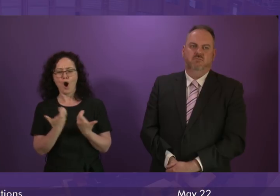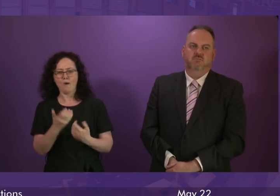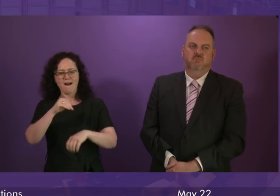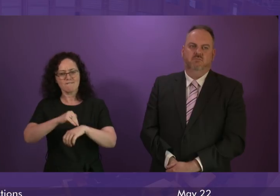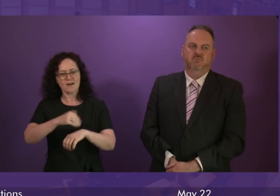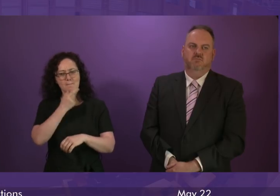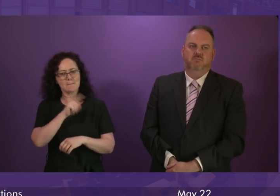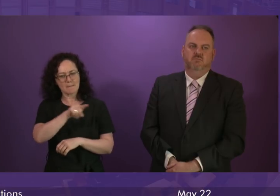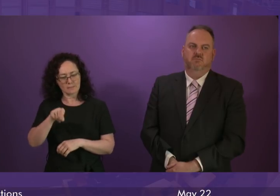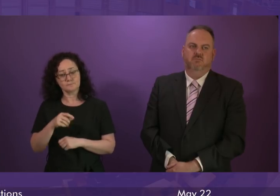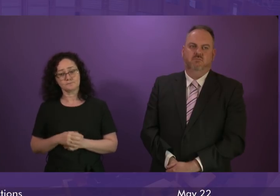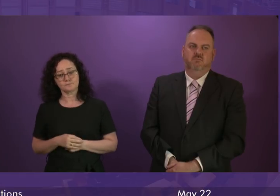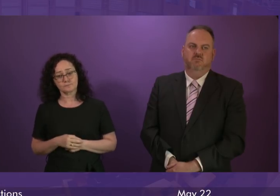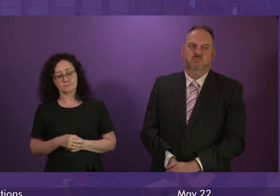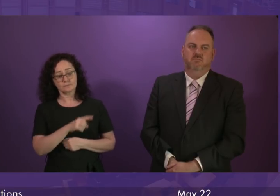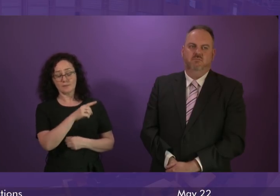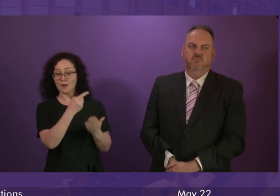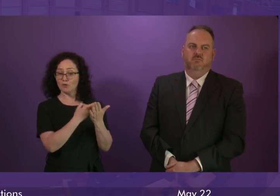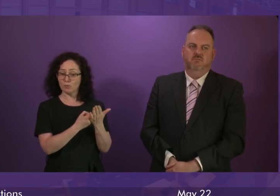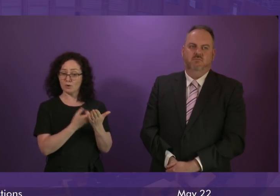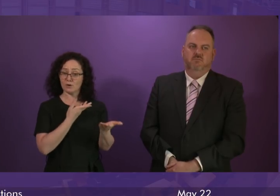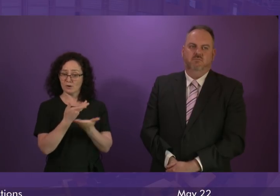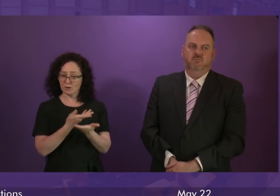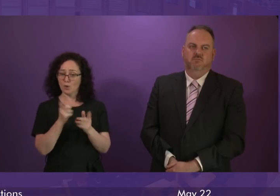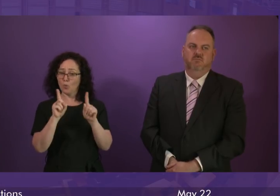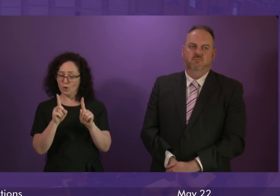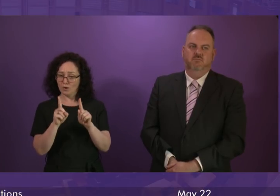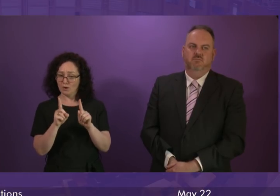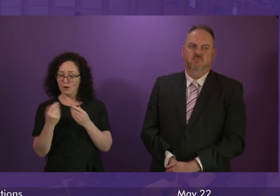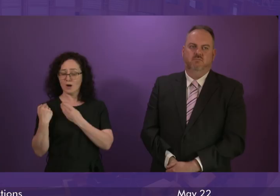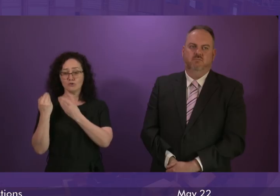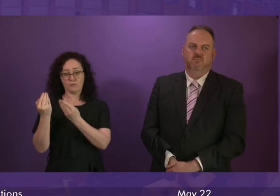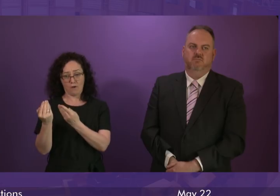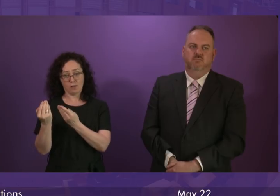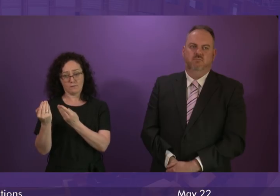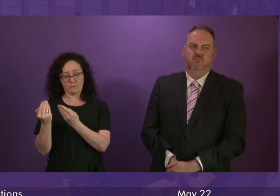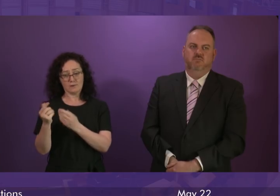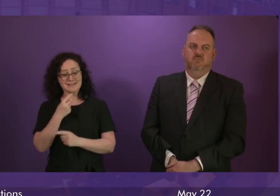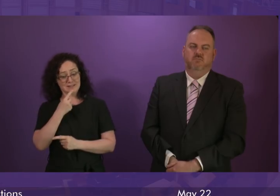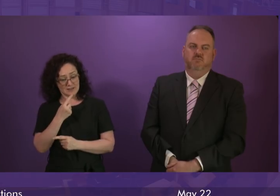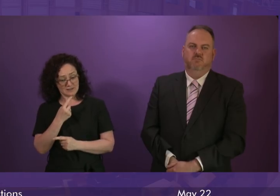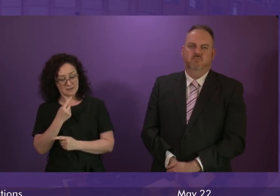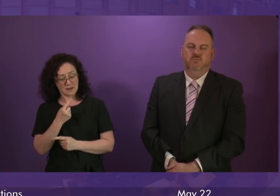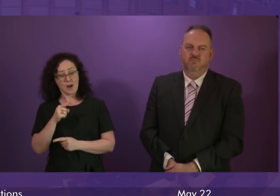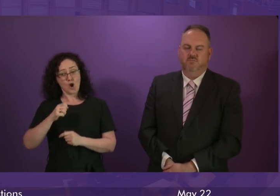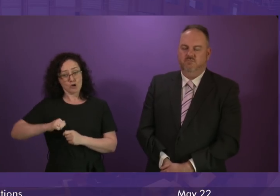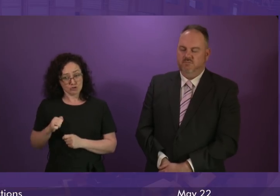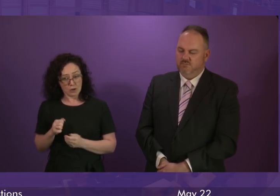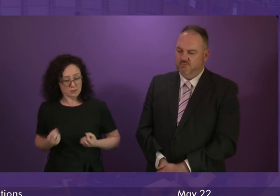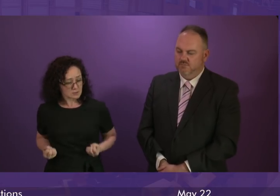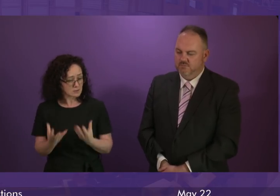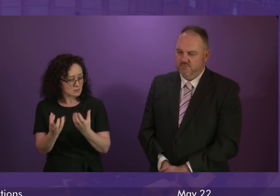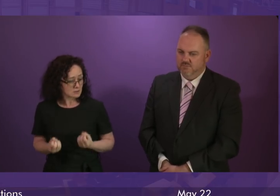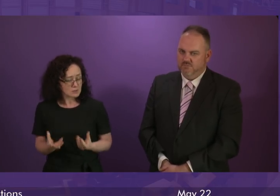administrations. says that Scotland is spending £125 million per year to protect people and has put in